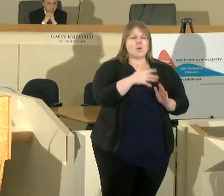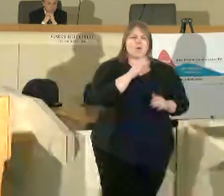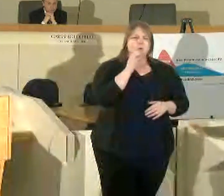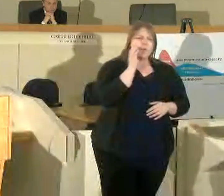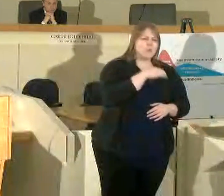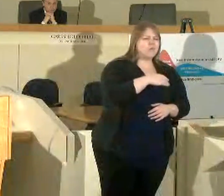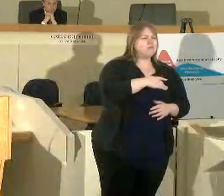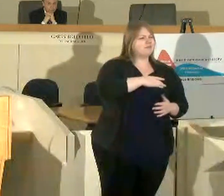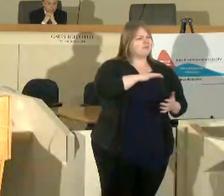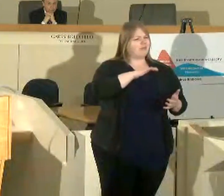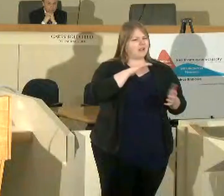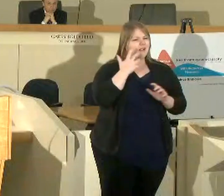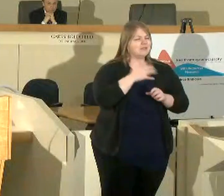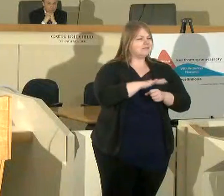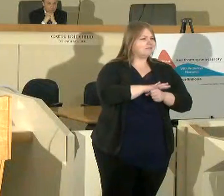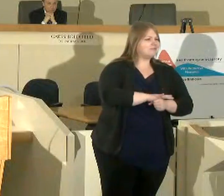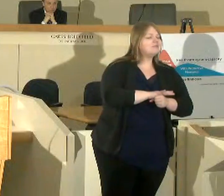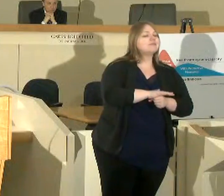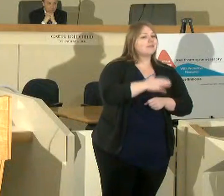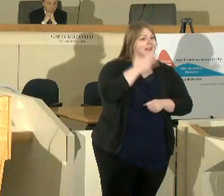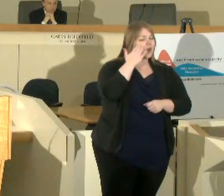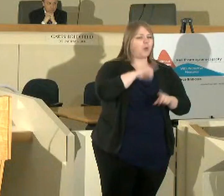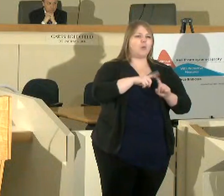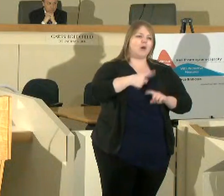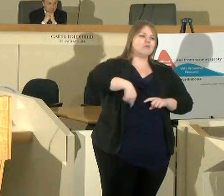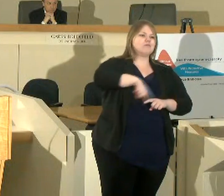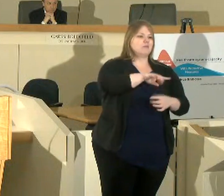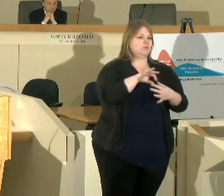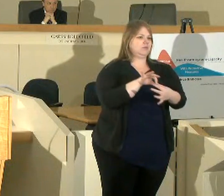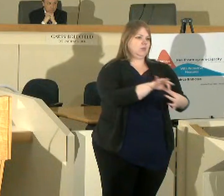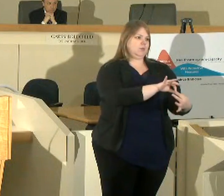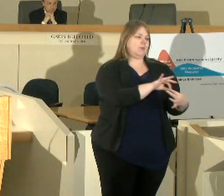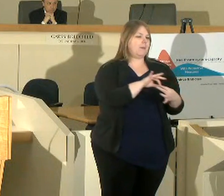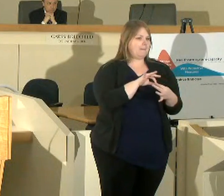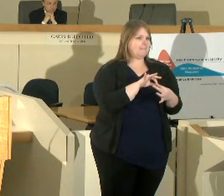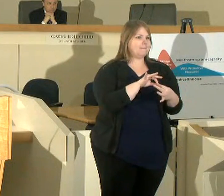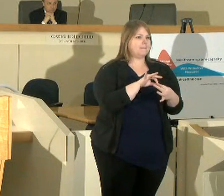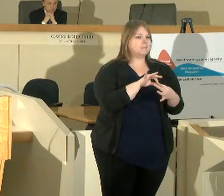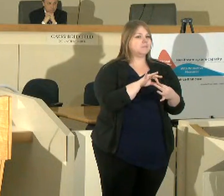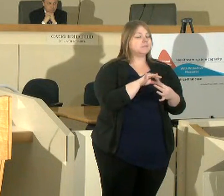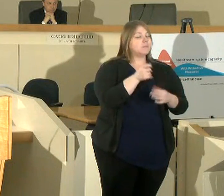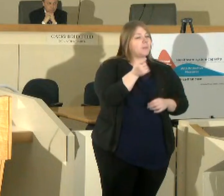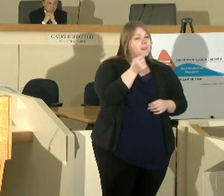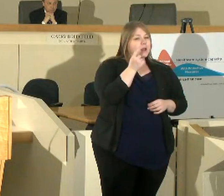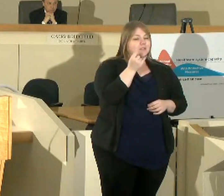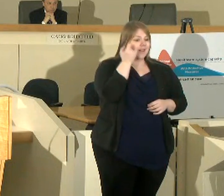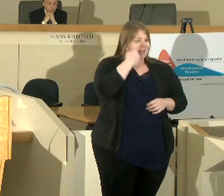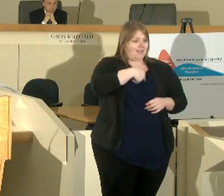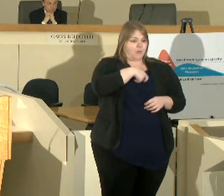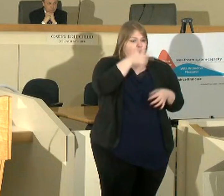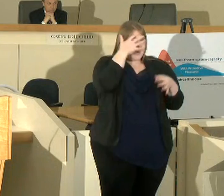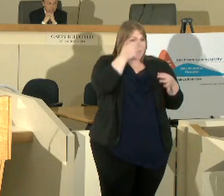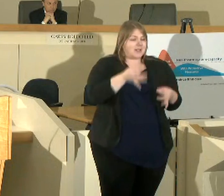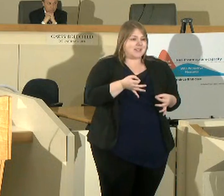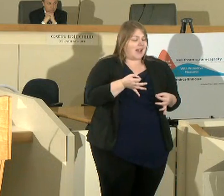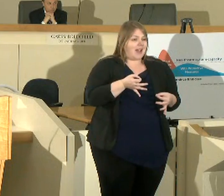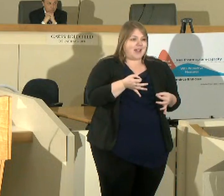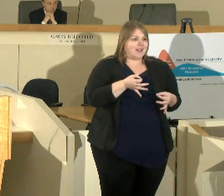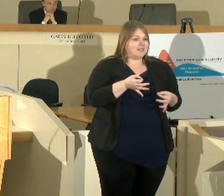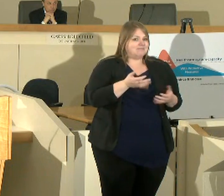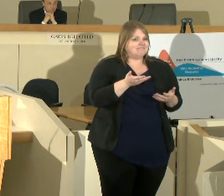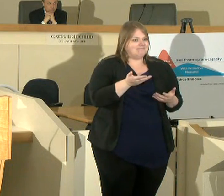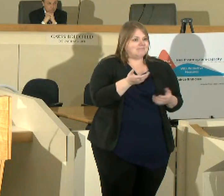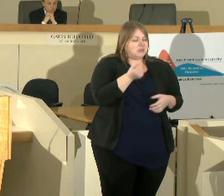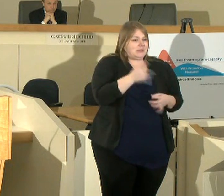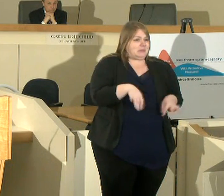times we're all in this together please understand that we do not if we do not make these decisions lightly and what